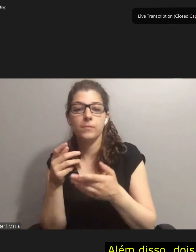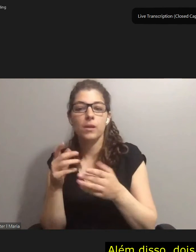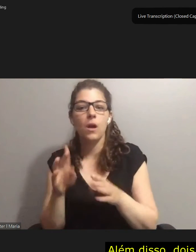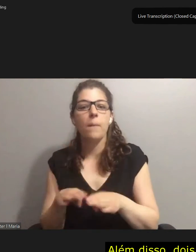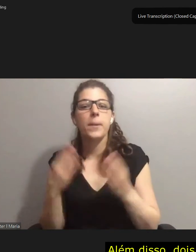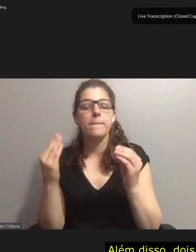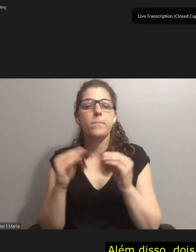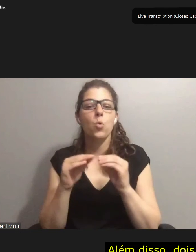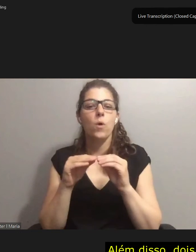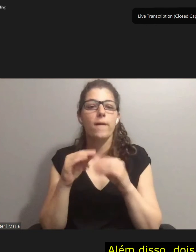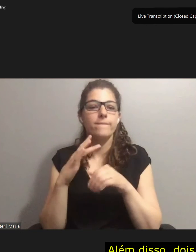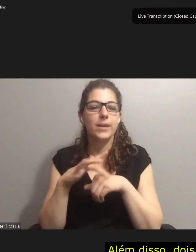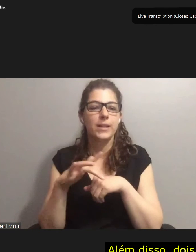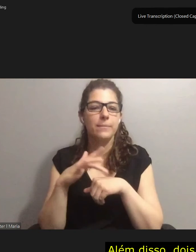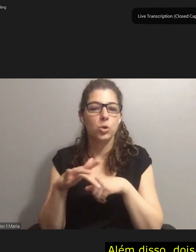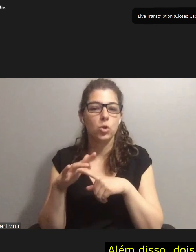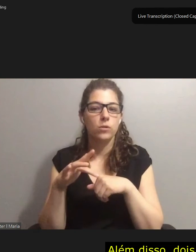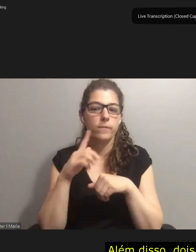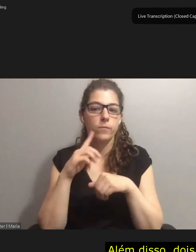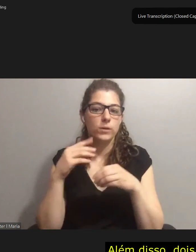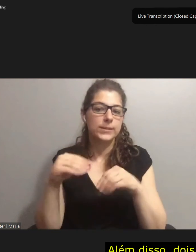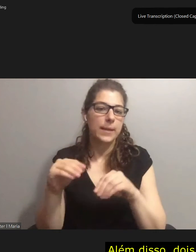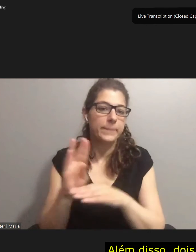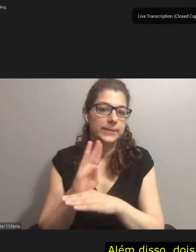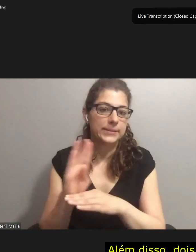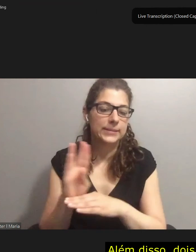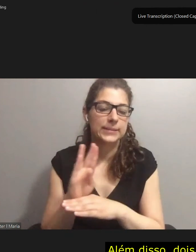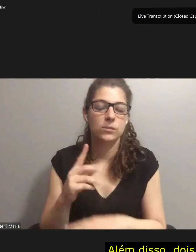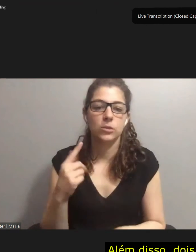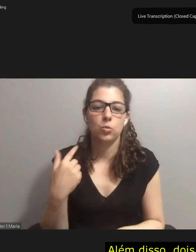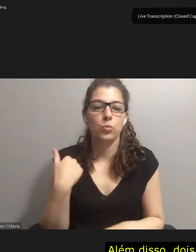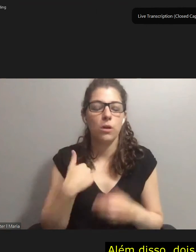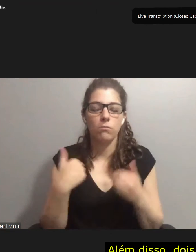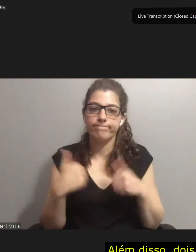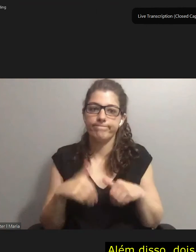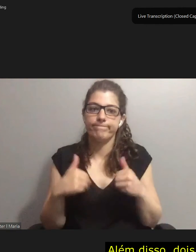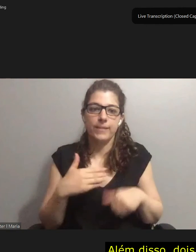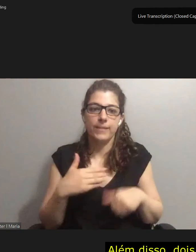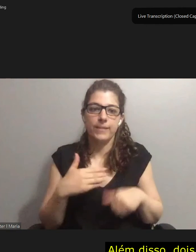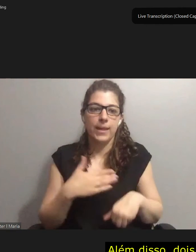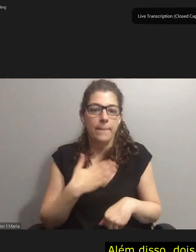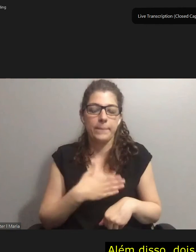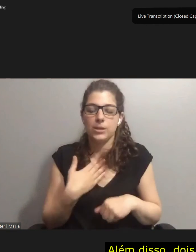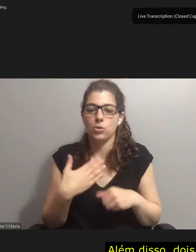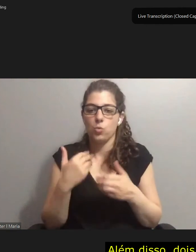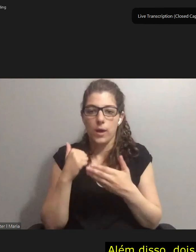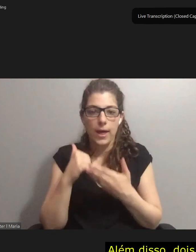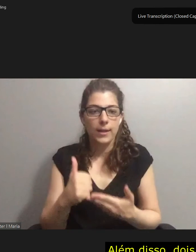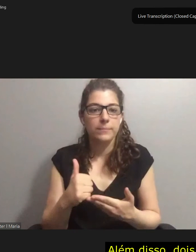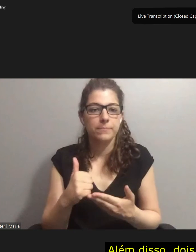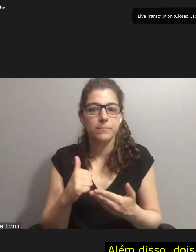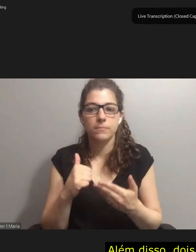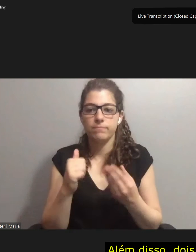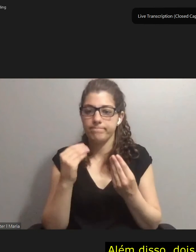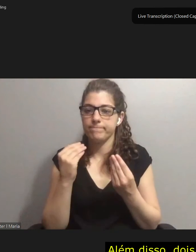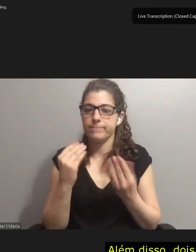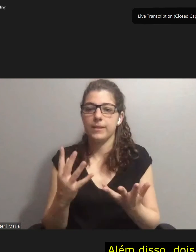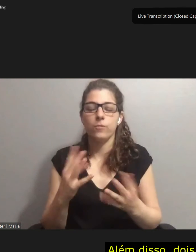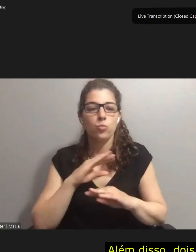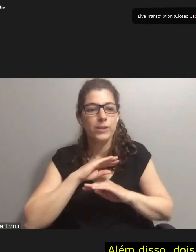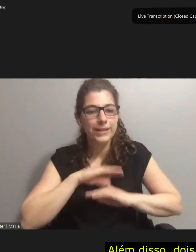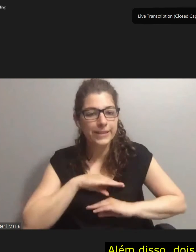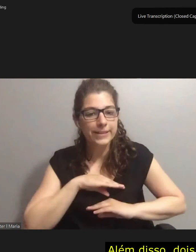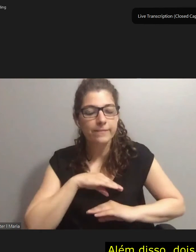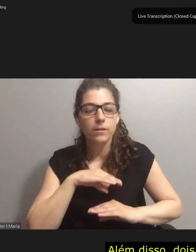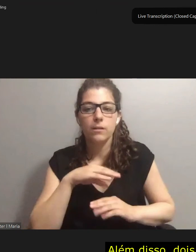selling business. We were incredibly happy to be able to help and give relief and care to